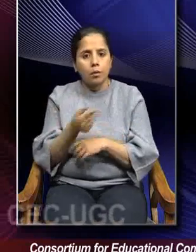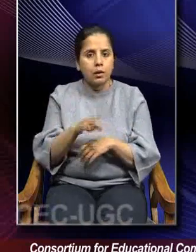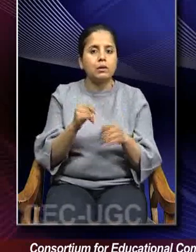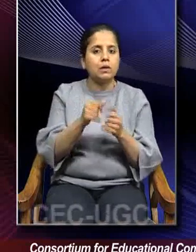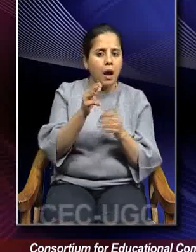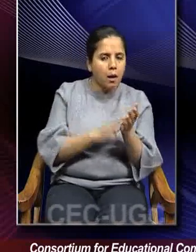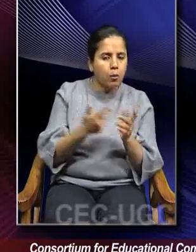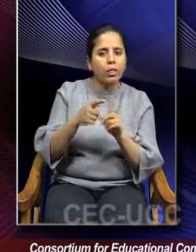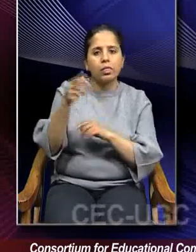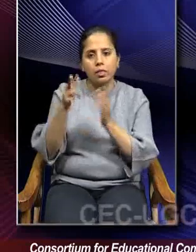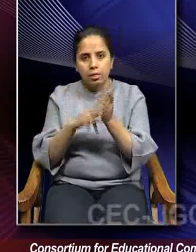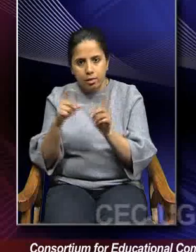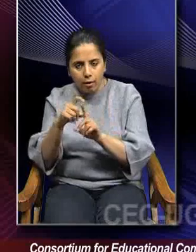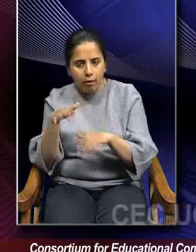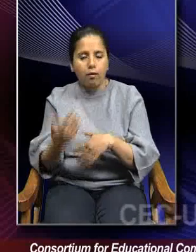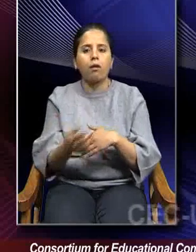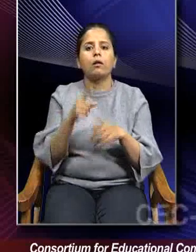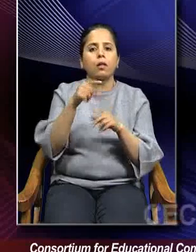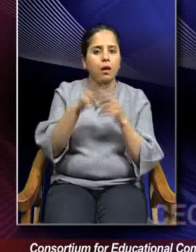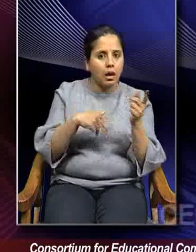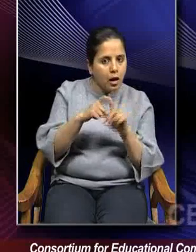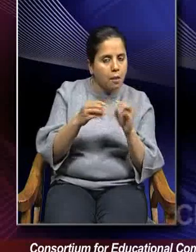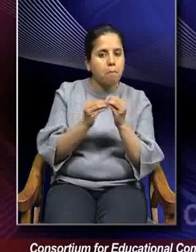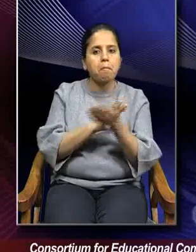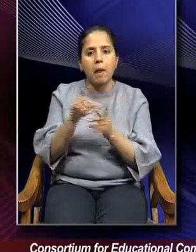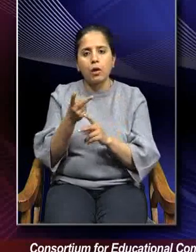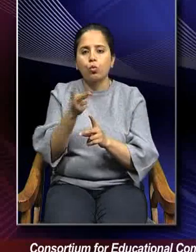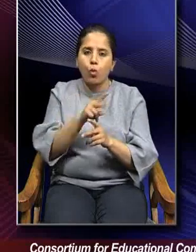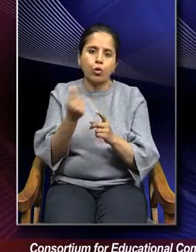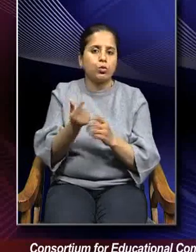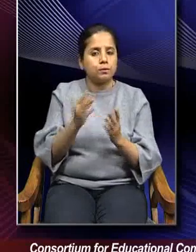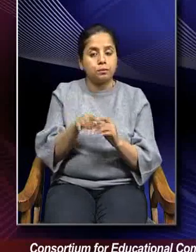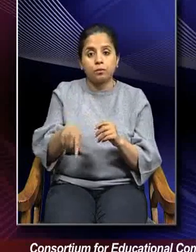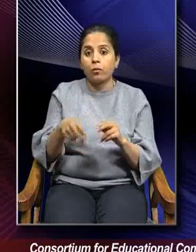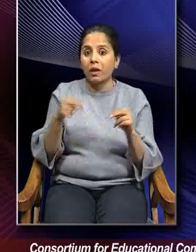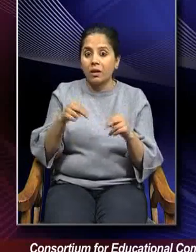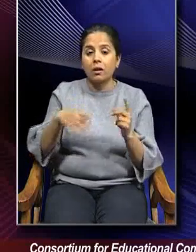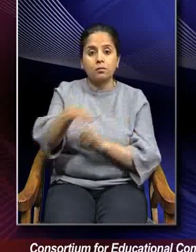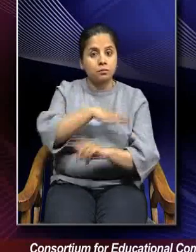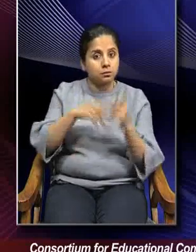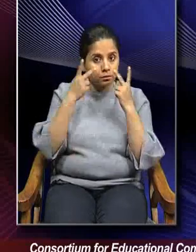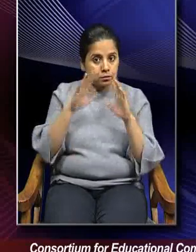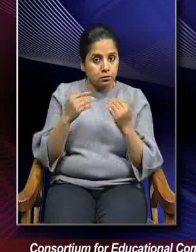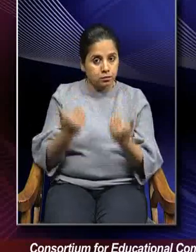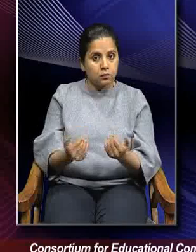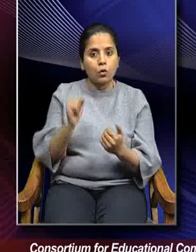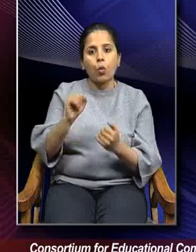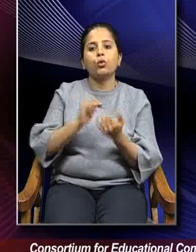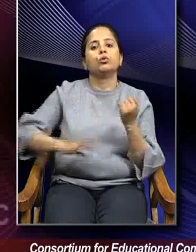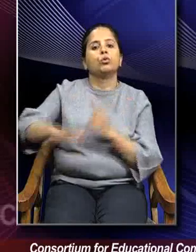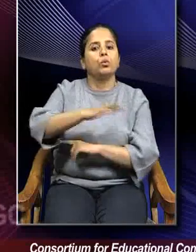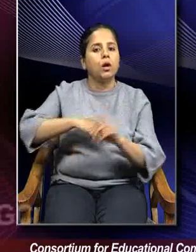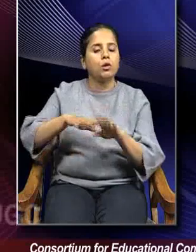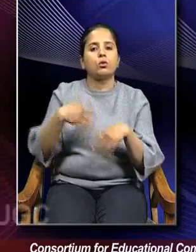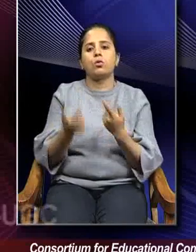and Dand, at times you may use Dand and Bhed. So according to the requirement of your situation or